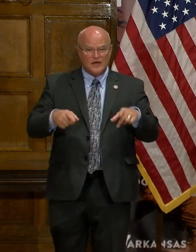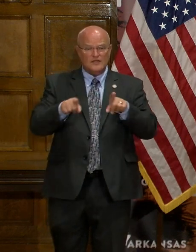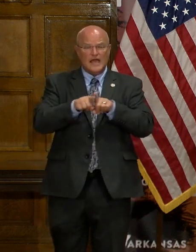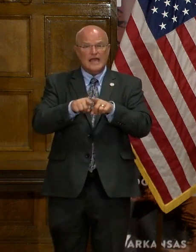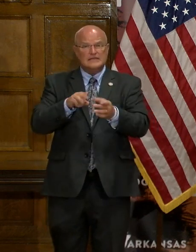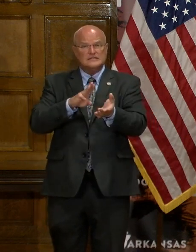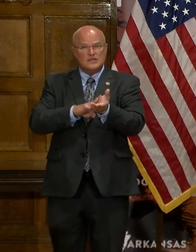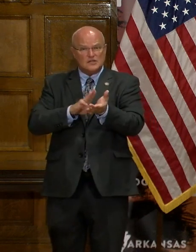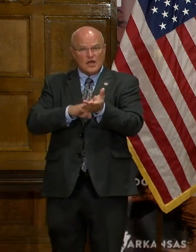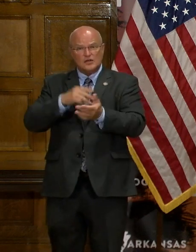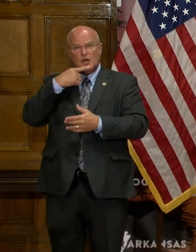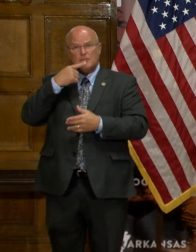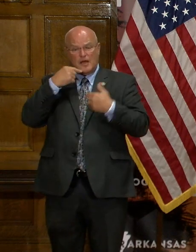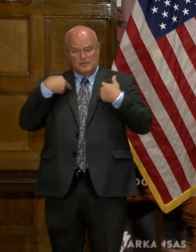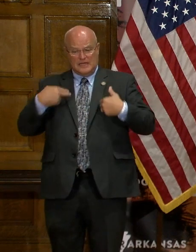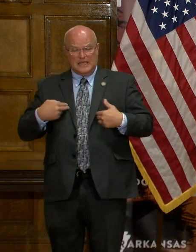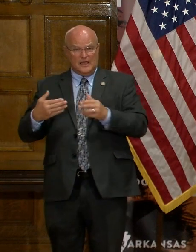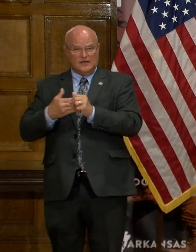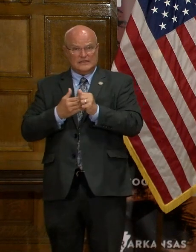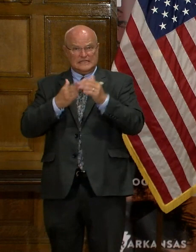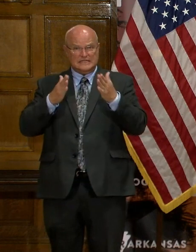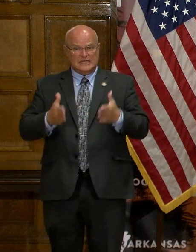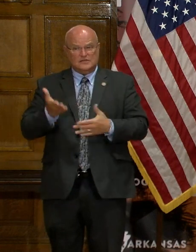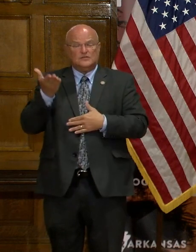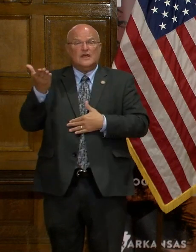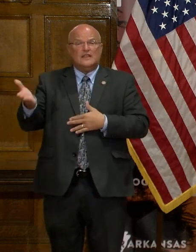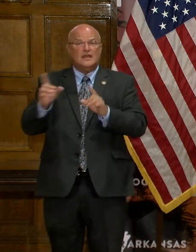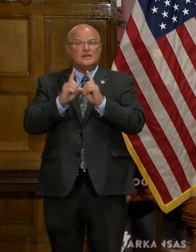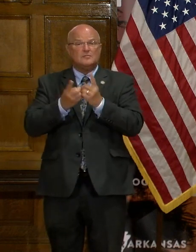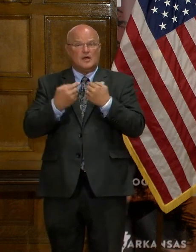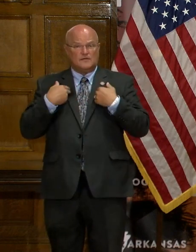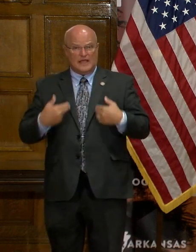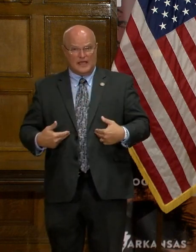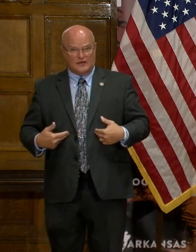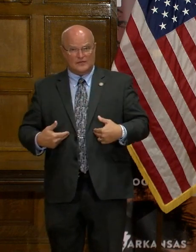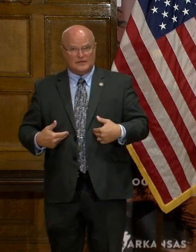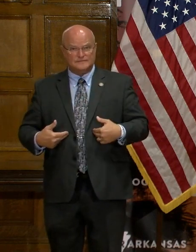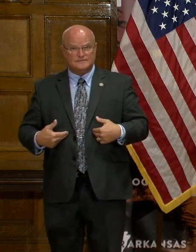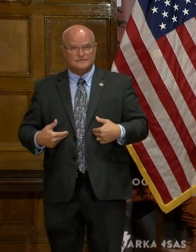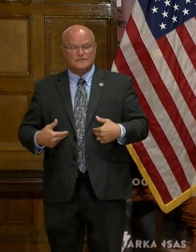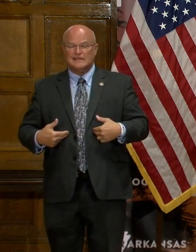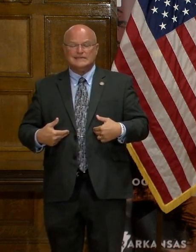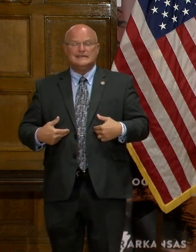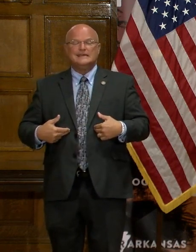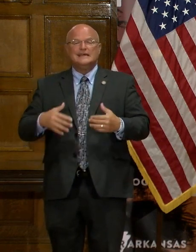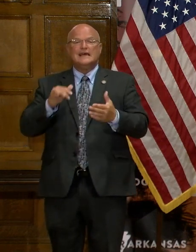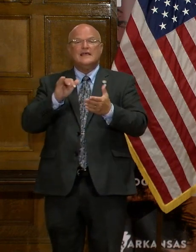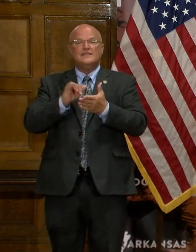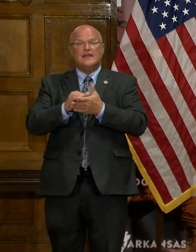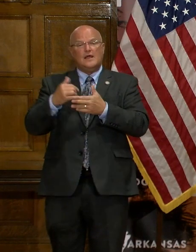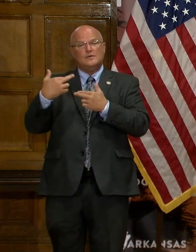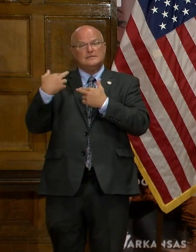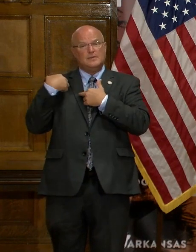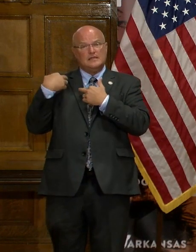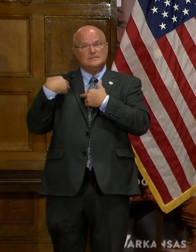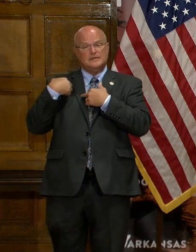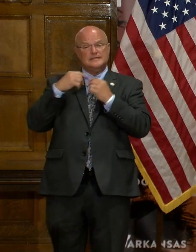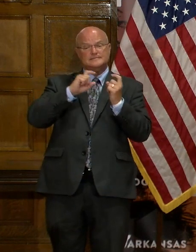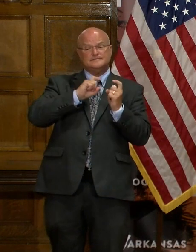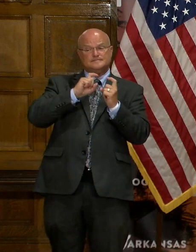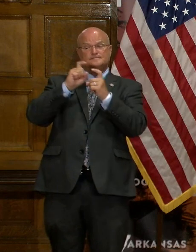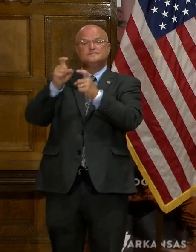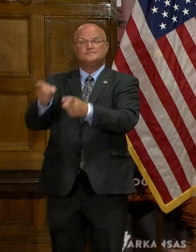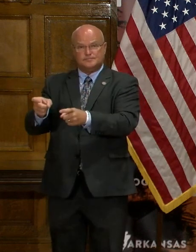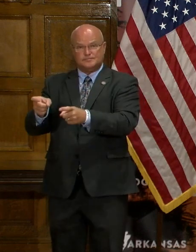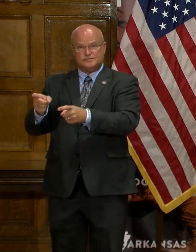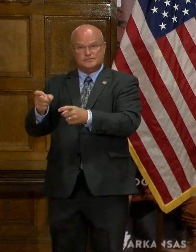and our public health leaders at the Department of Health. Regardless of that, that responsibility has been assigned to them. And